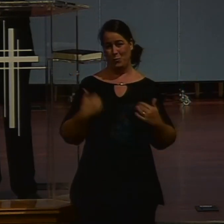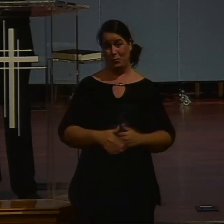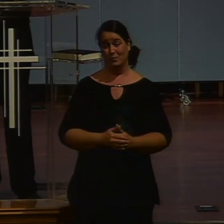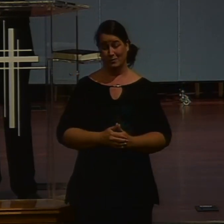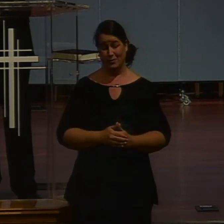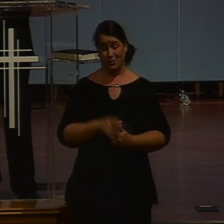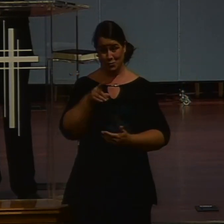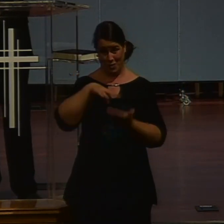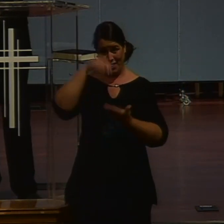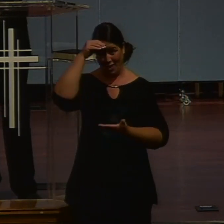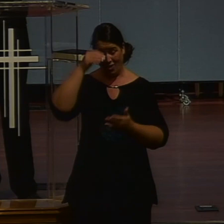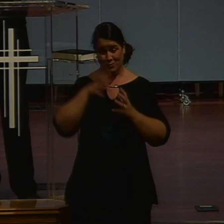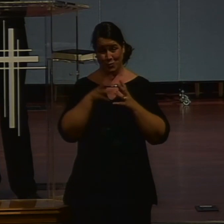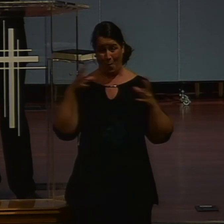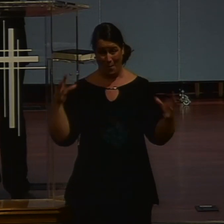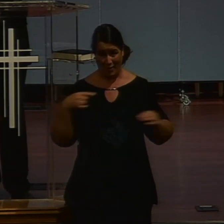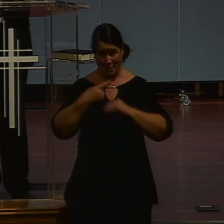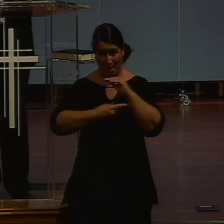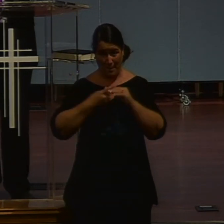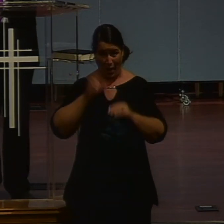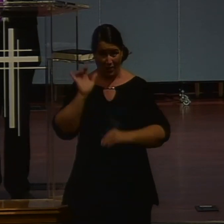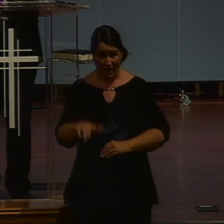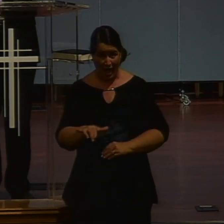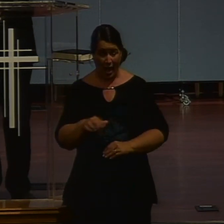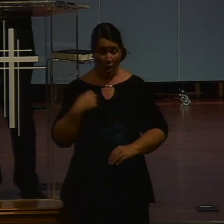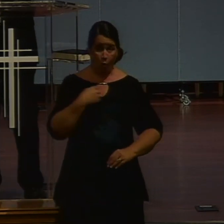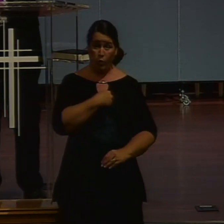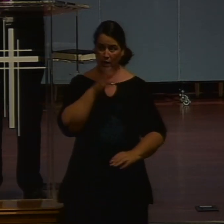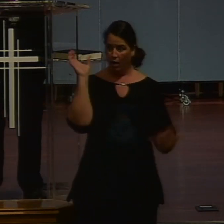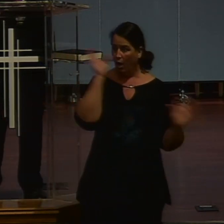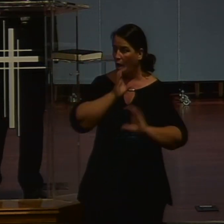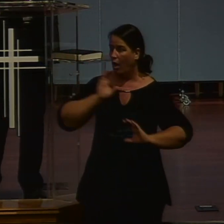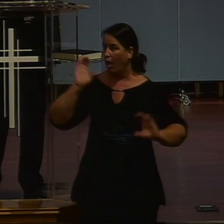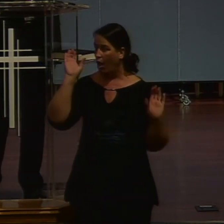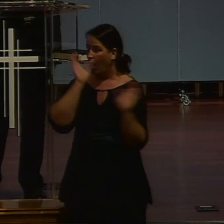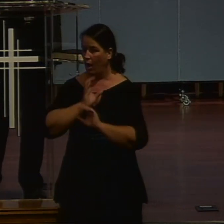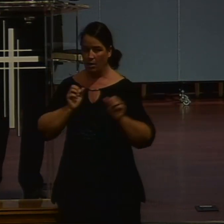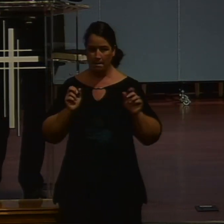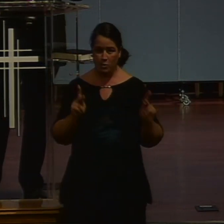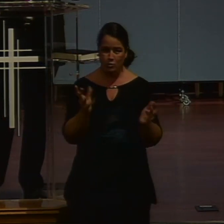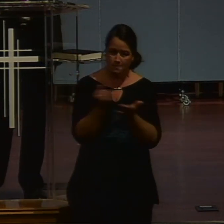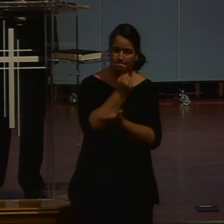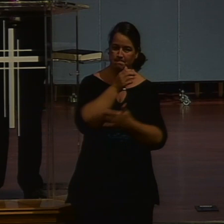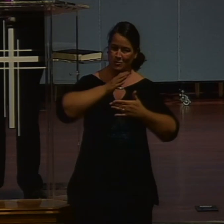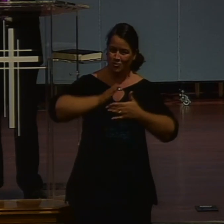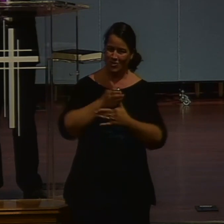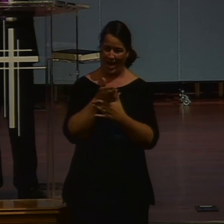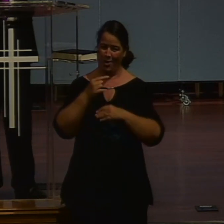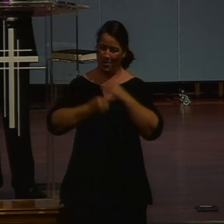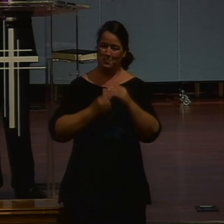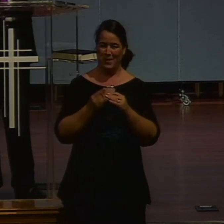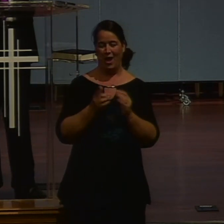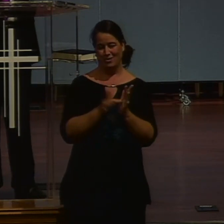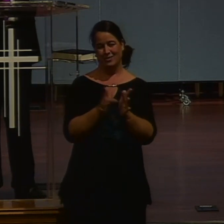toes seeking every opportunity to tell others we need to be looking for segues to share the gospel.